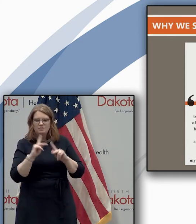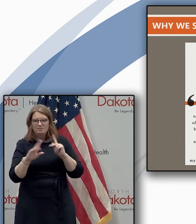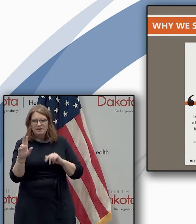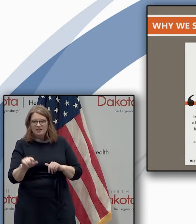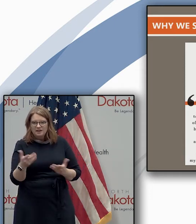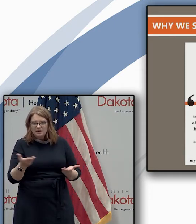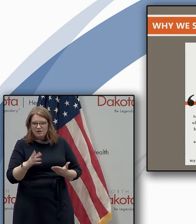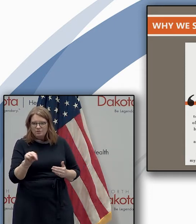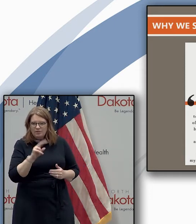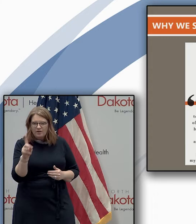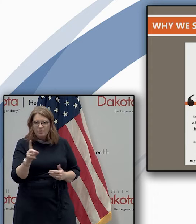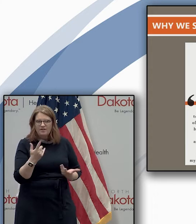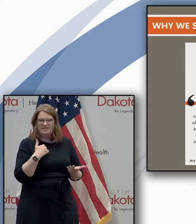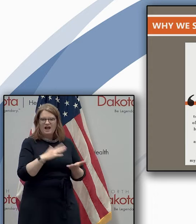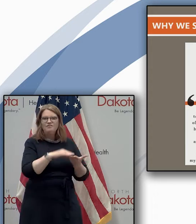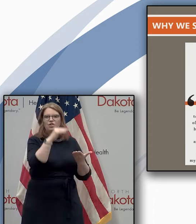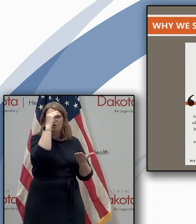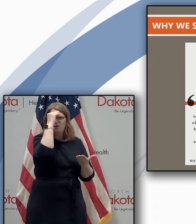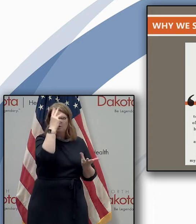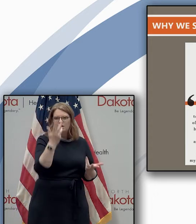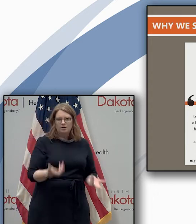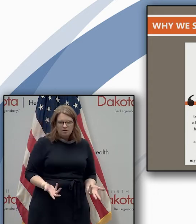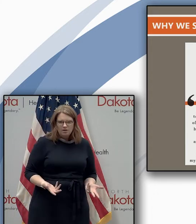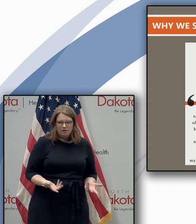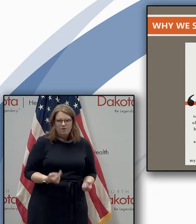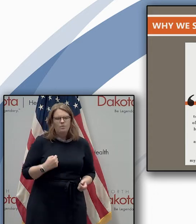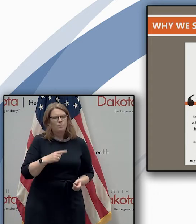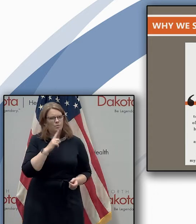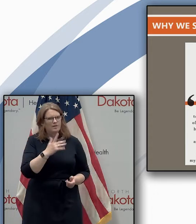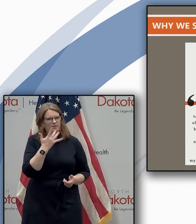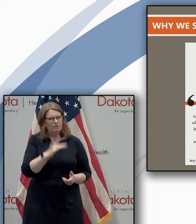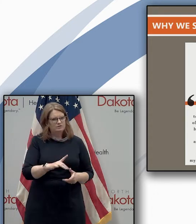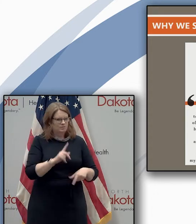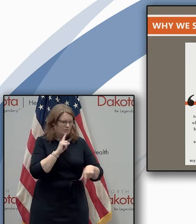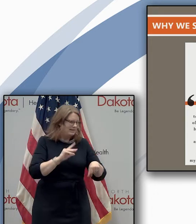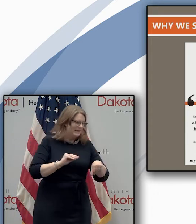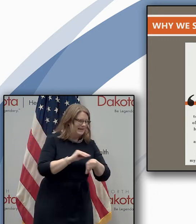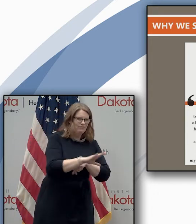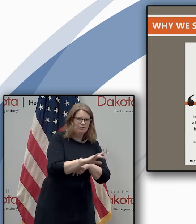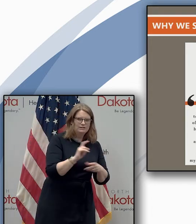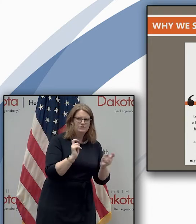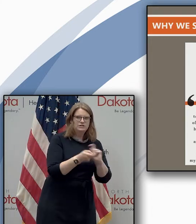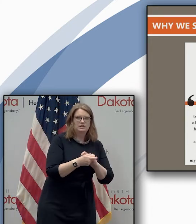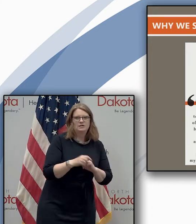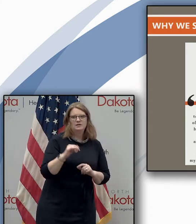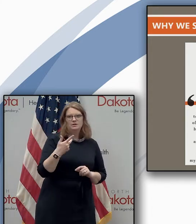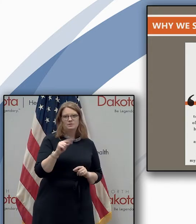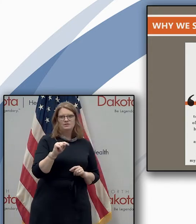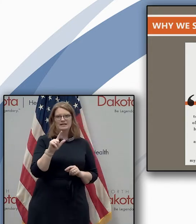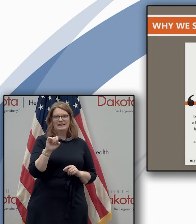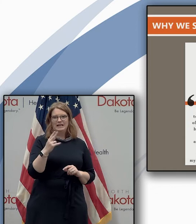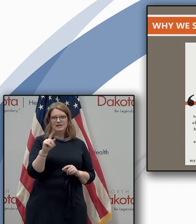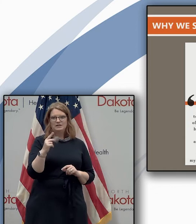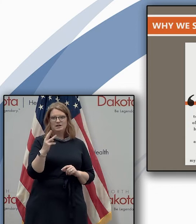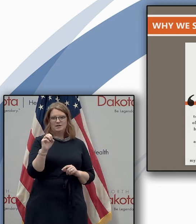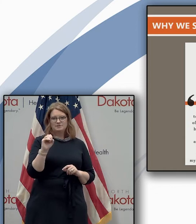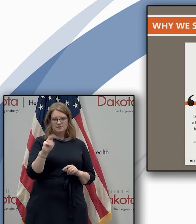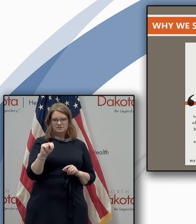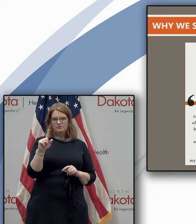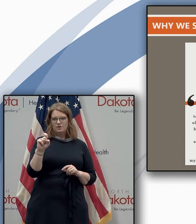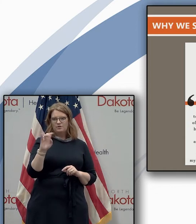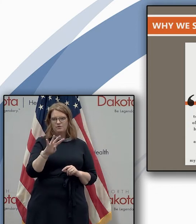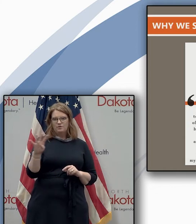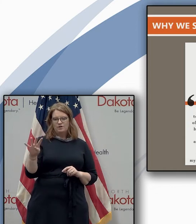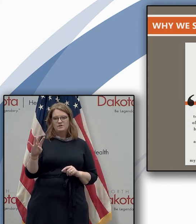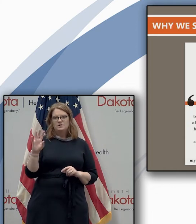that i wouldn't have otherwise i feel incredibly fortunate to be making a difference private first class leah thompson from the 141st